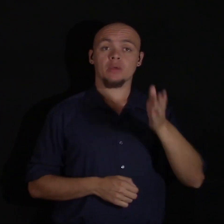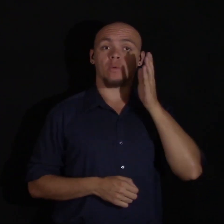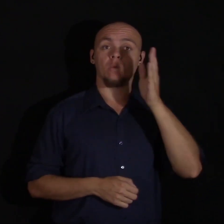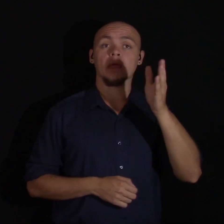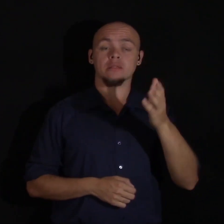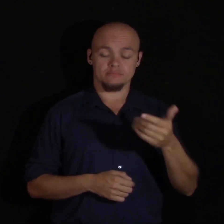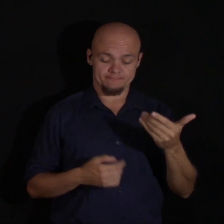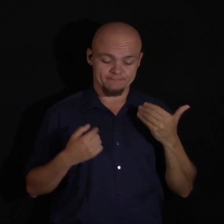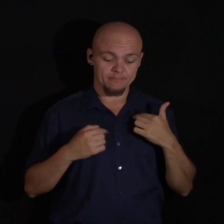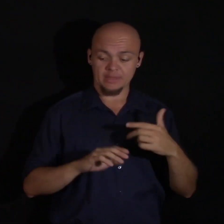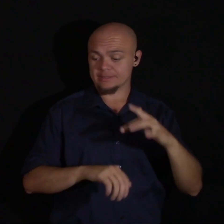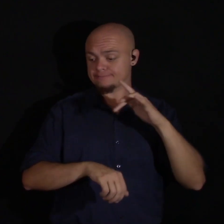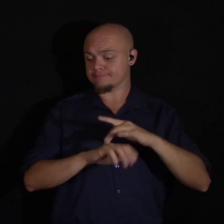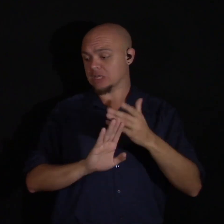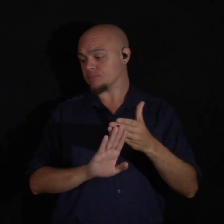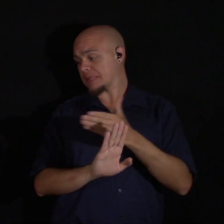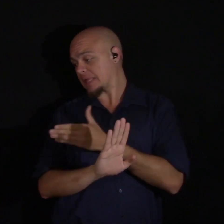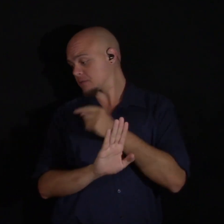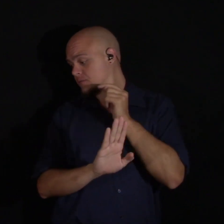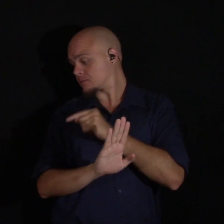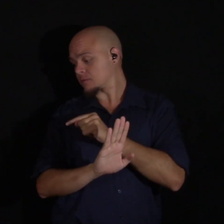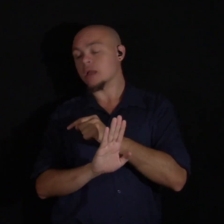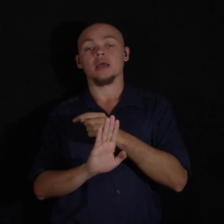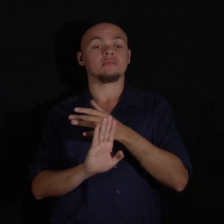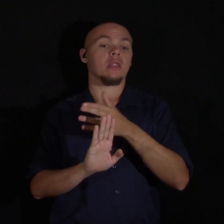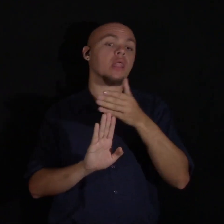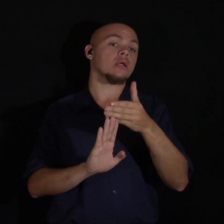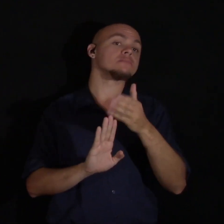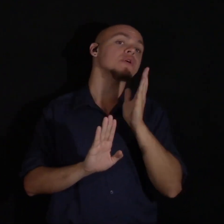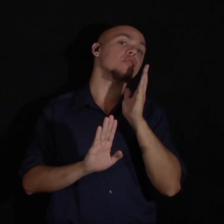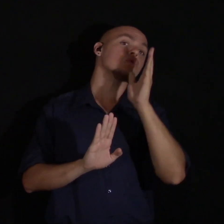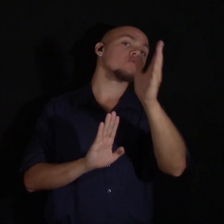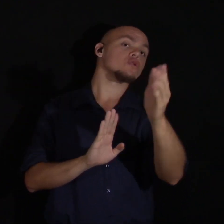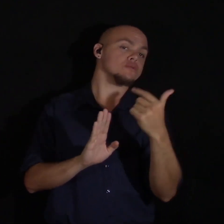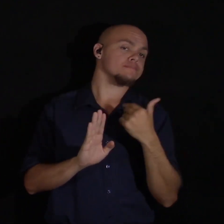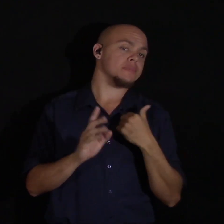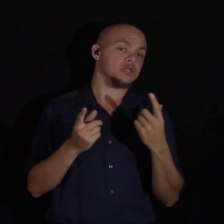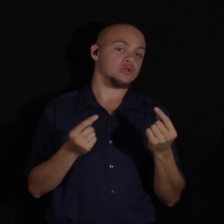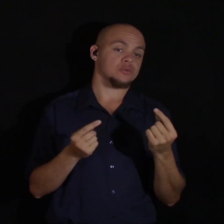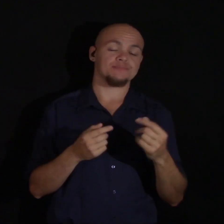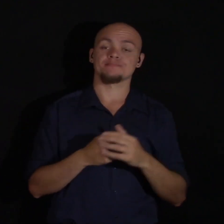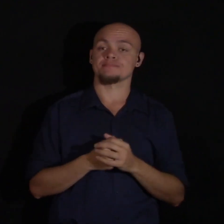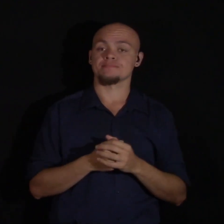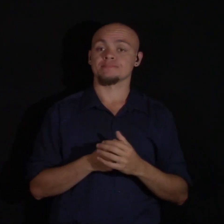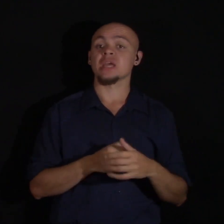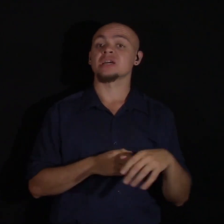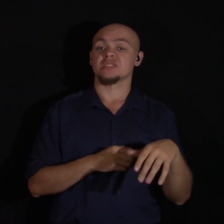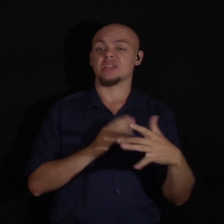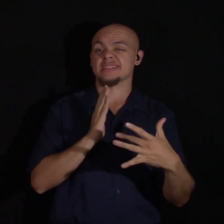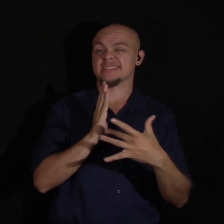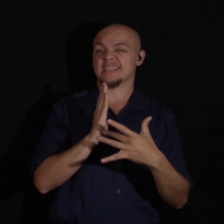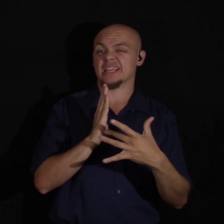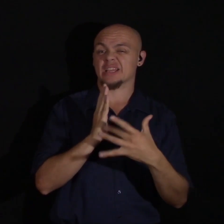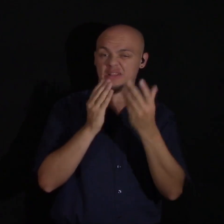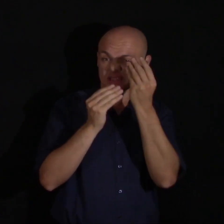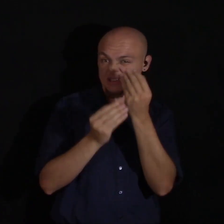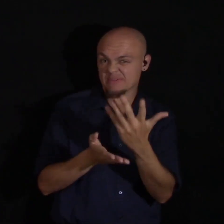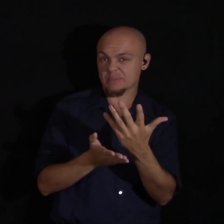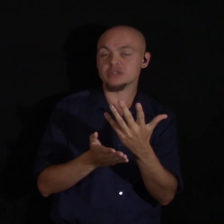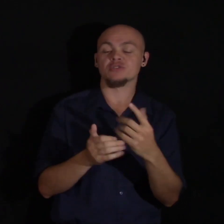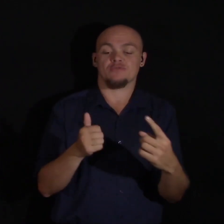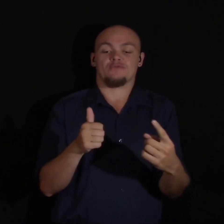This is where I've been and this is where I'm going to be next. So let's talk about technicalities. First of all,